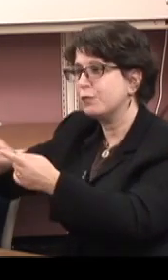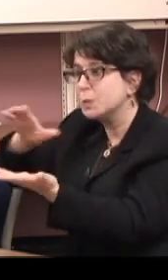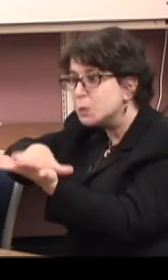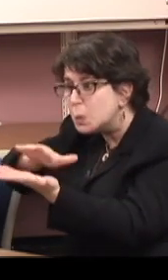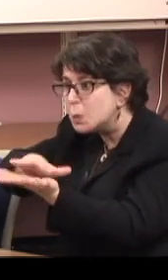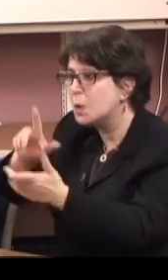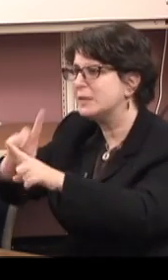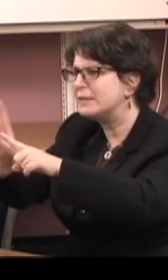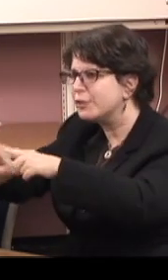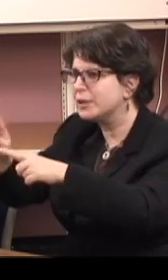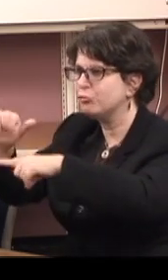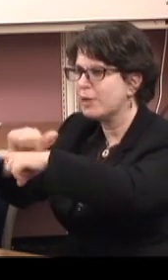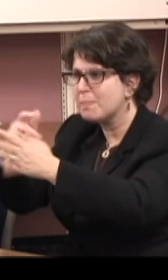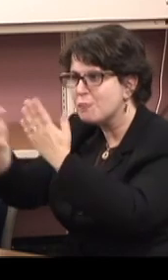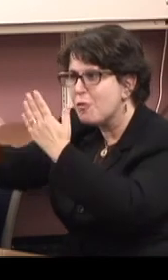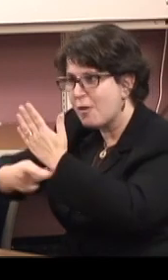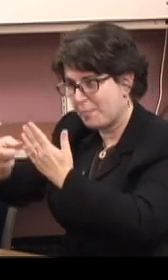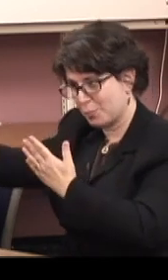how to bake.